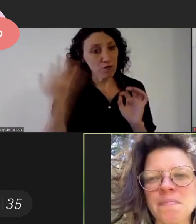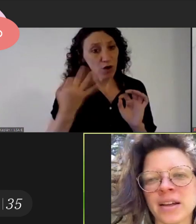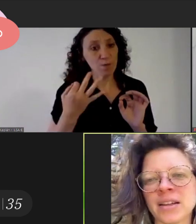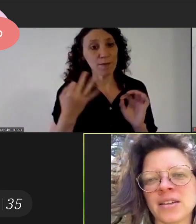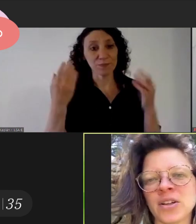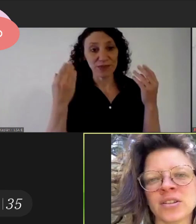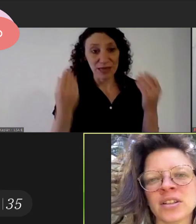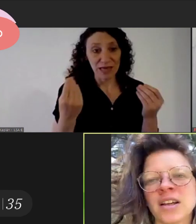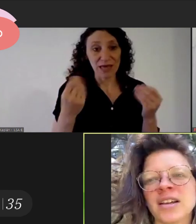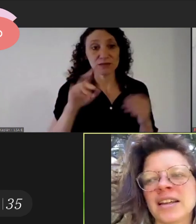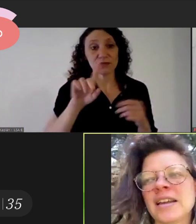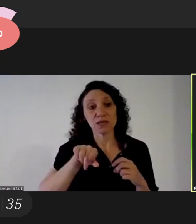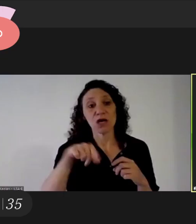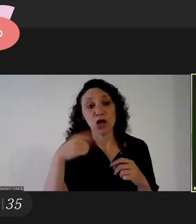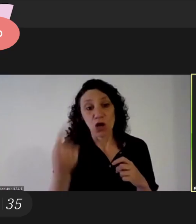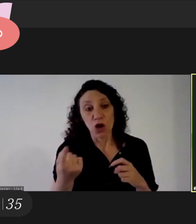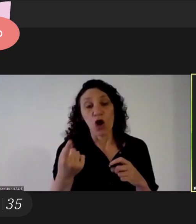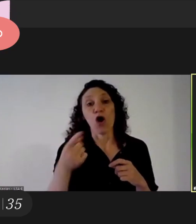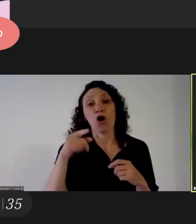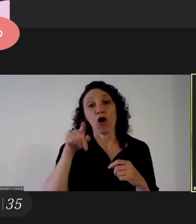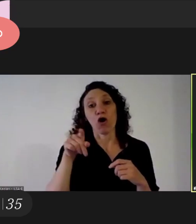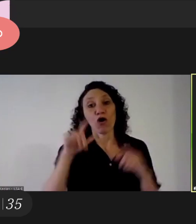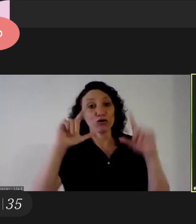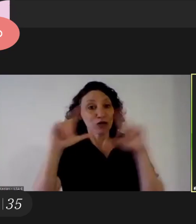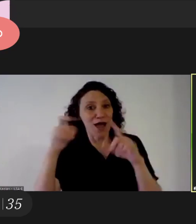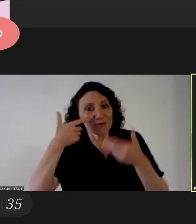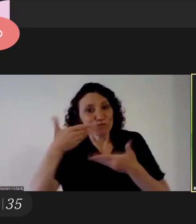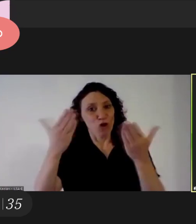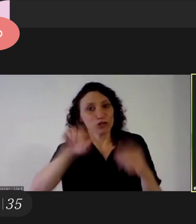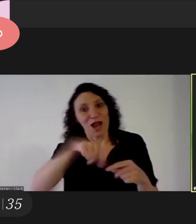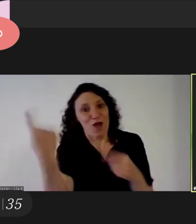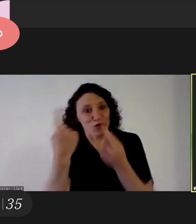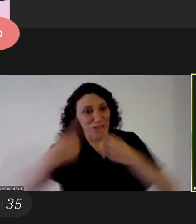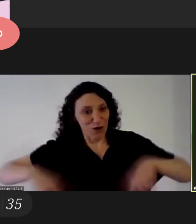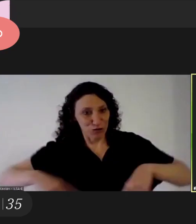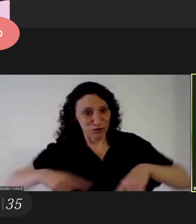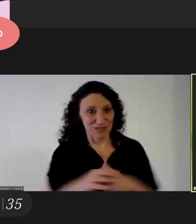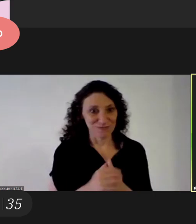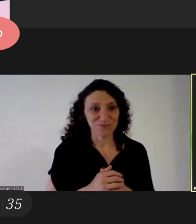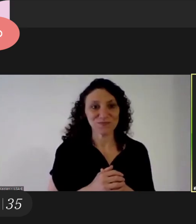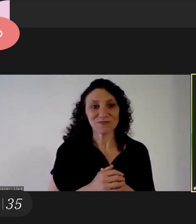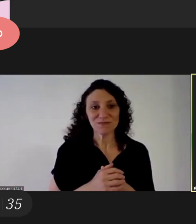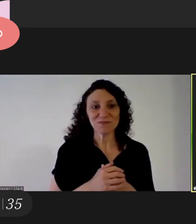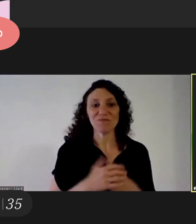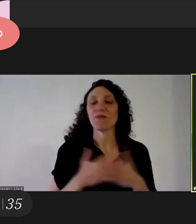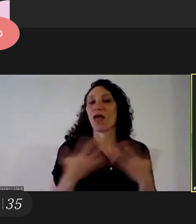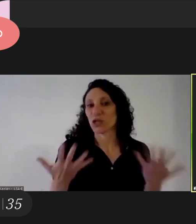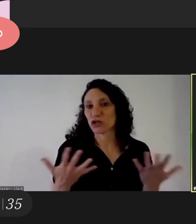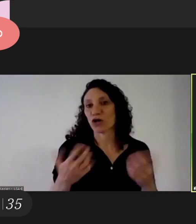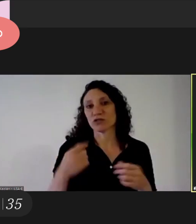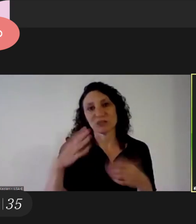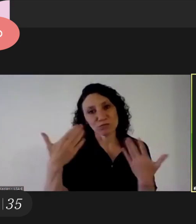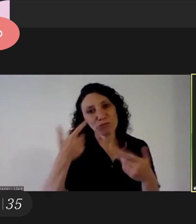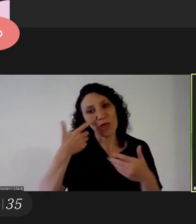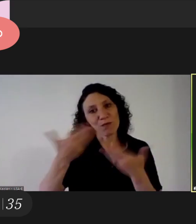denounce this is good a word but to propose other images other narratives another